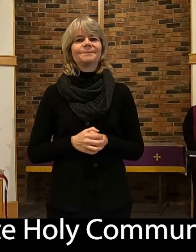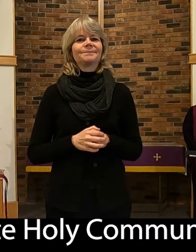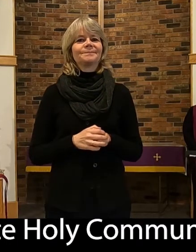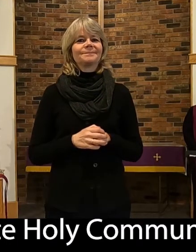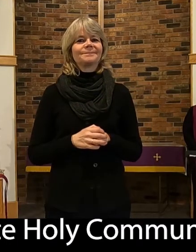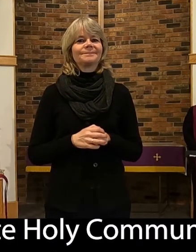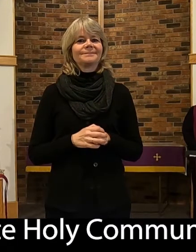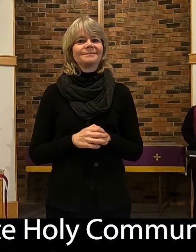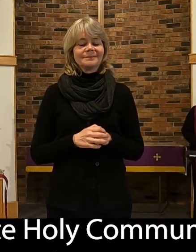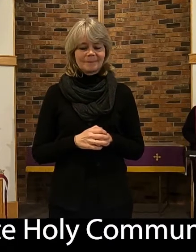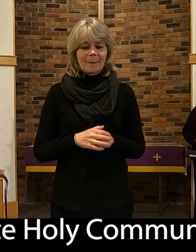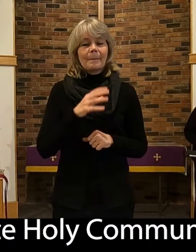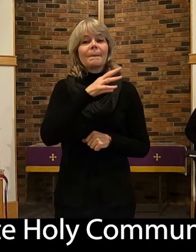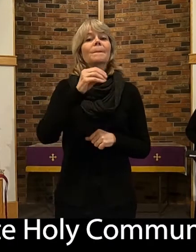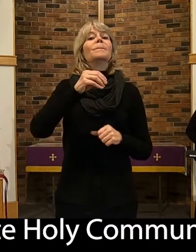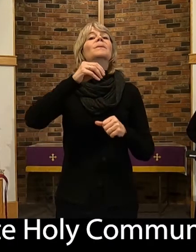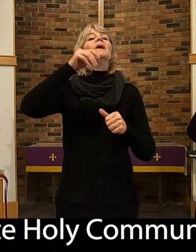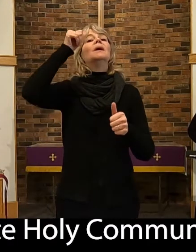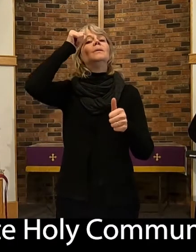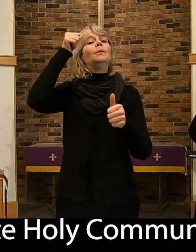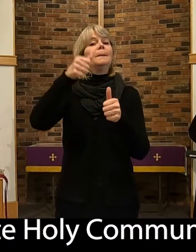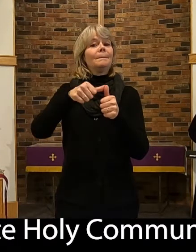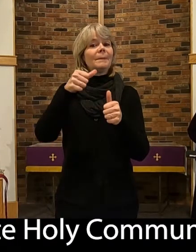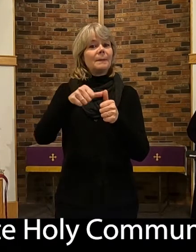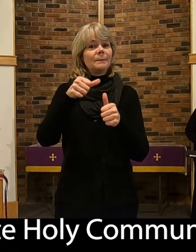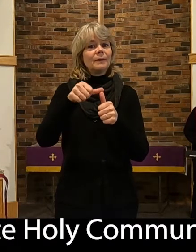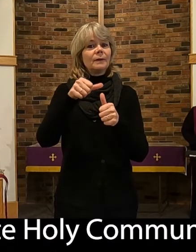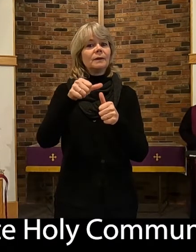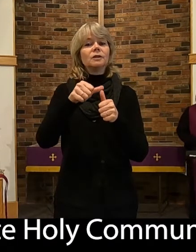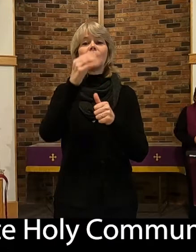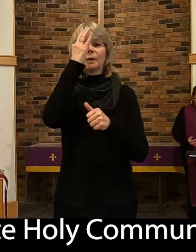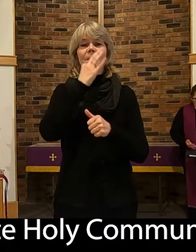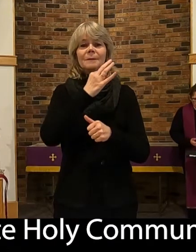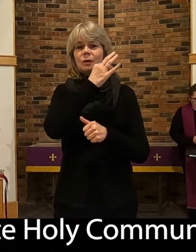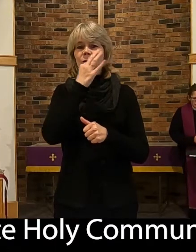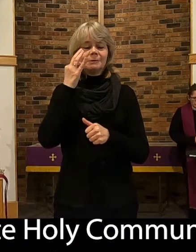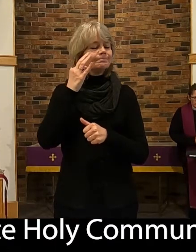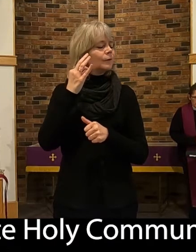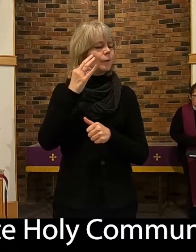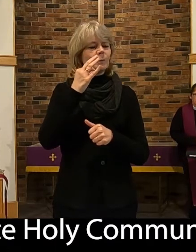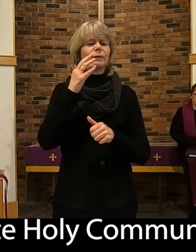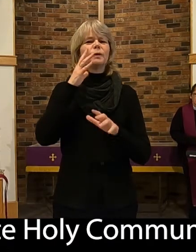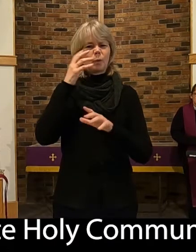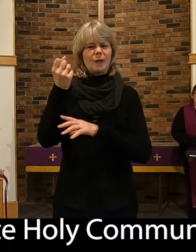And then just a reminder that we will not be celebrating communion until we are together again in person.